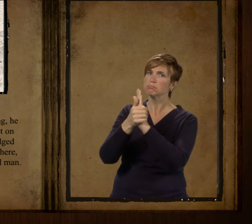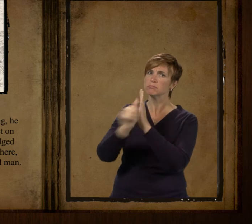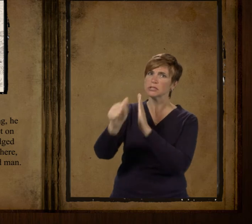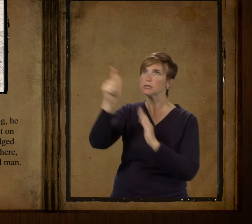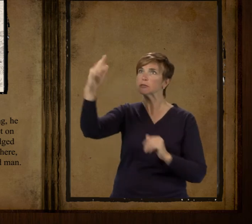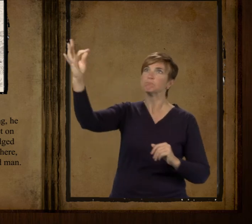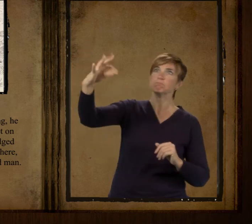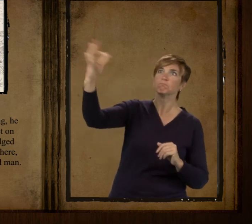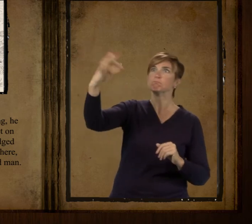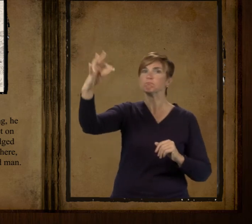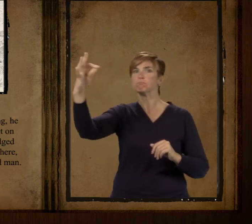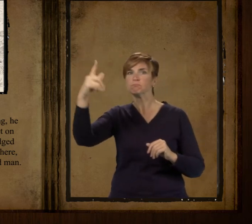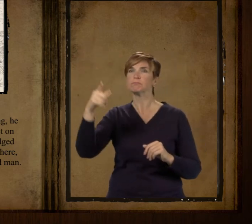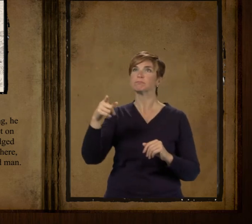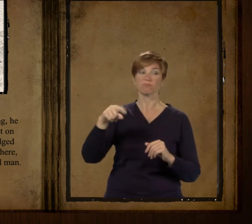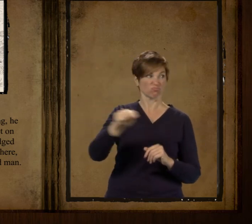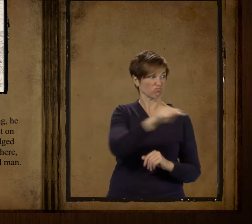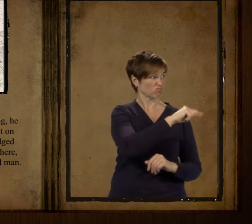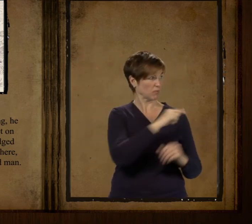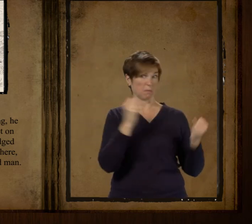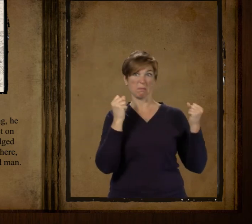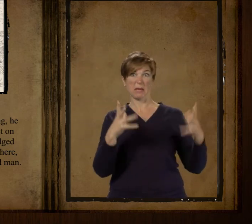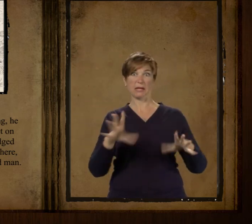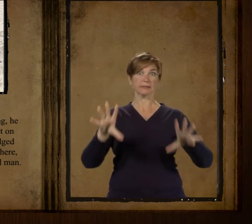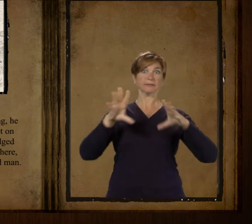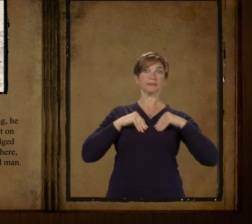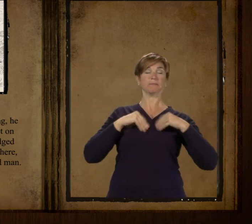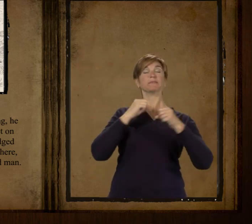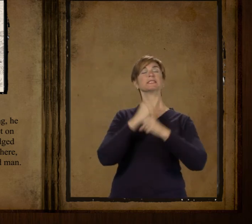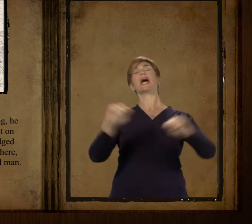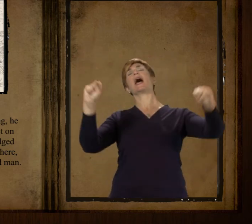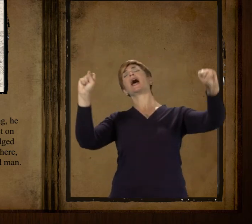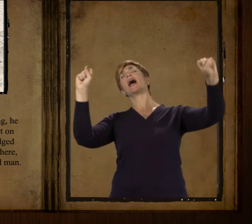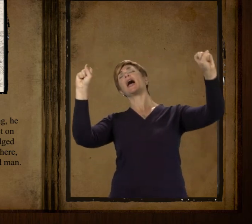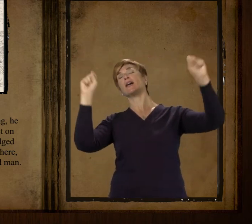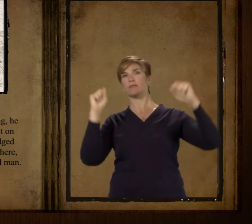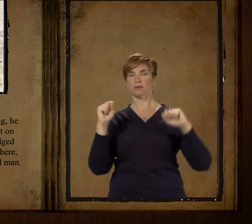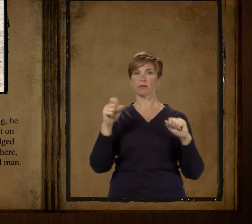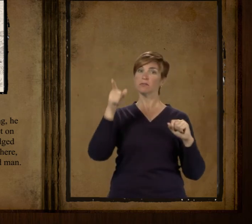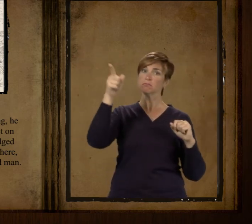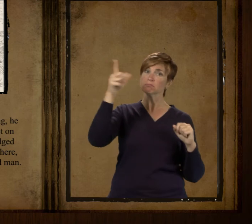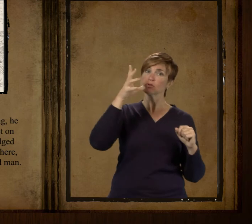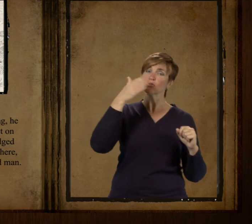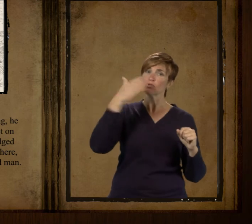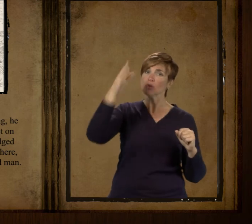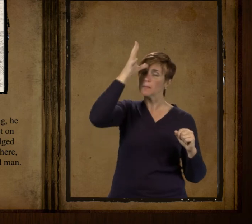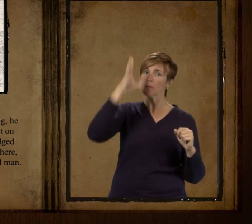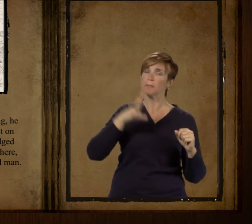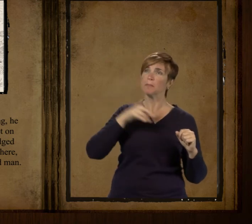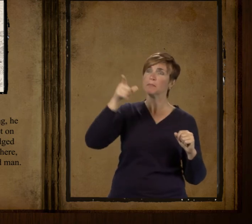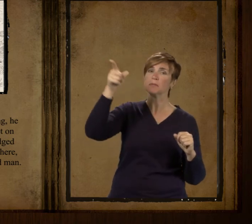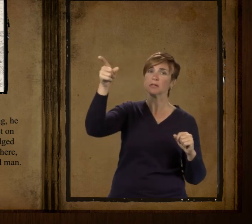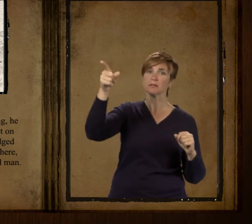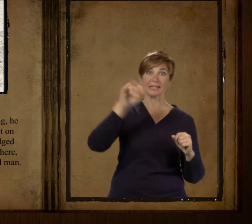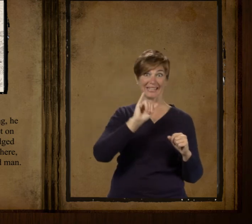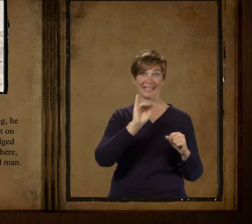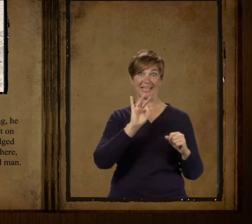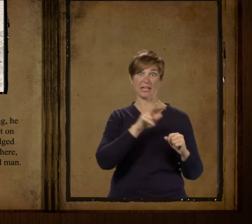judged to be the best exhorter about here and so he was too and a good man